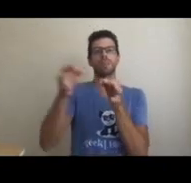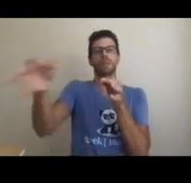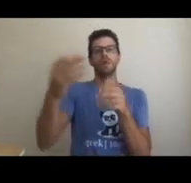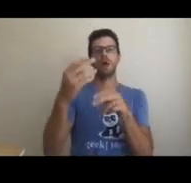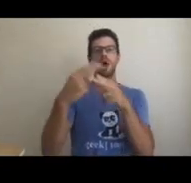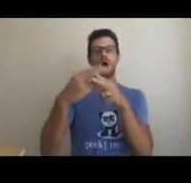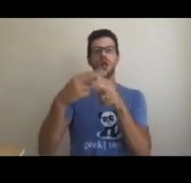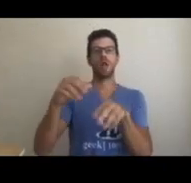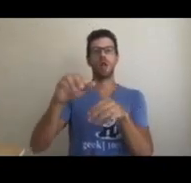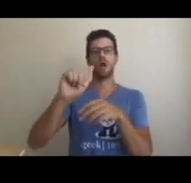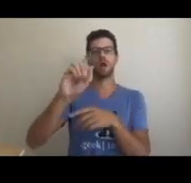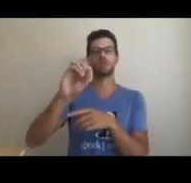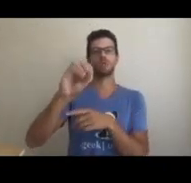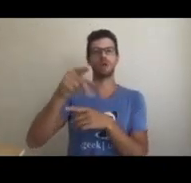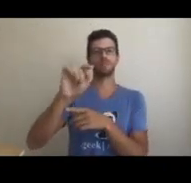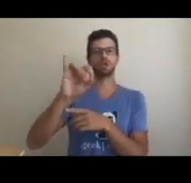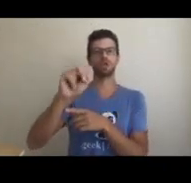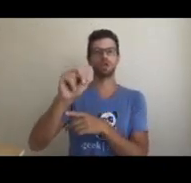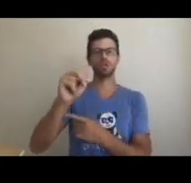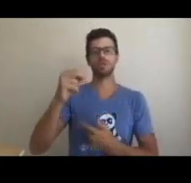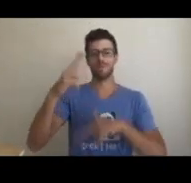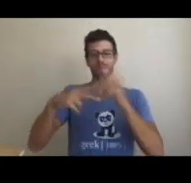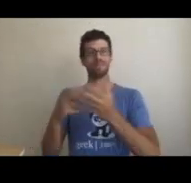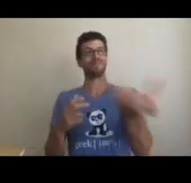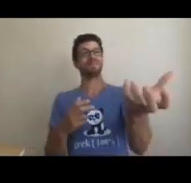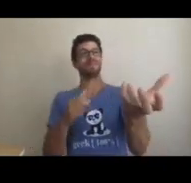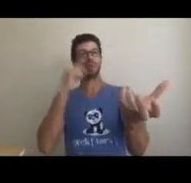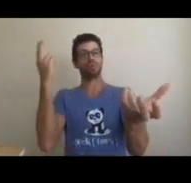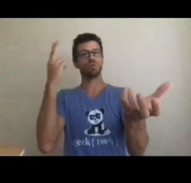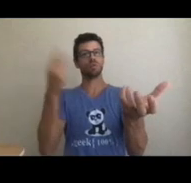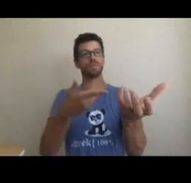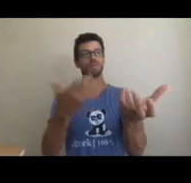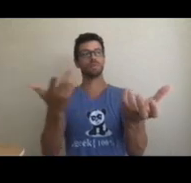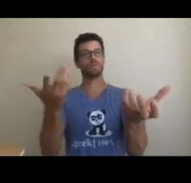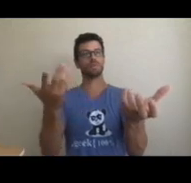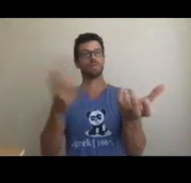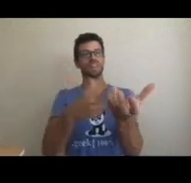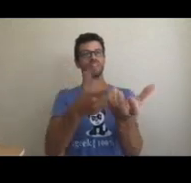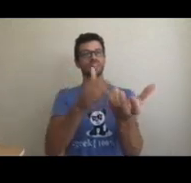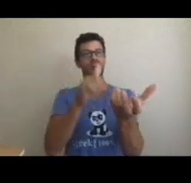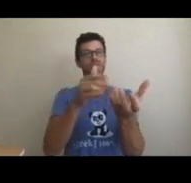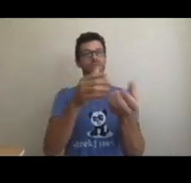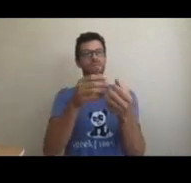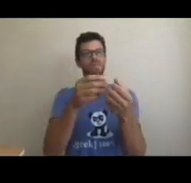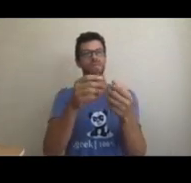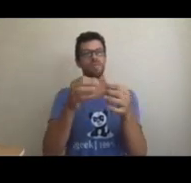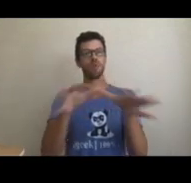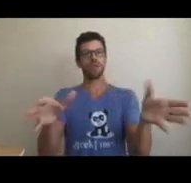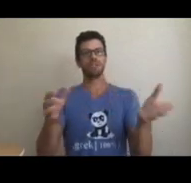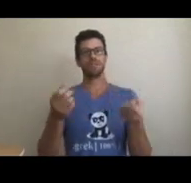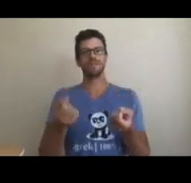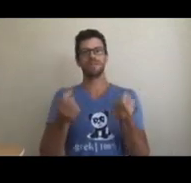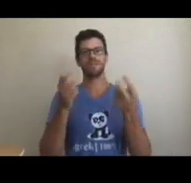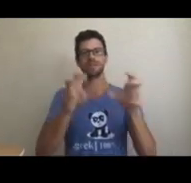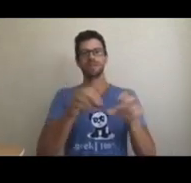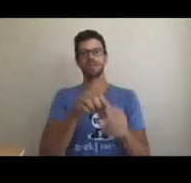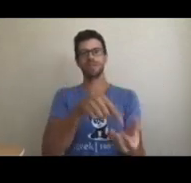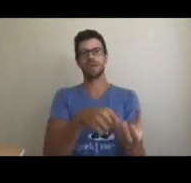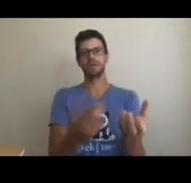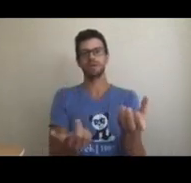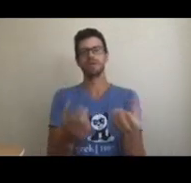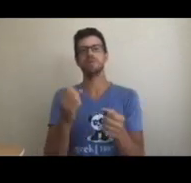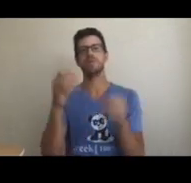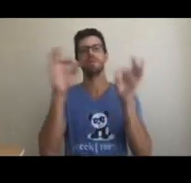forward with adoption rather than delaying, which is beneficial because if they don't, it will turn out to be a worthless investment.